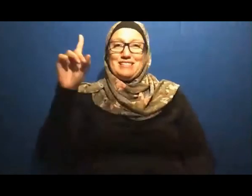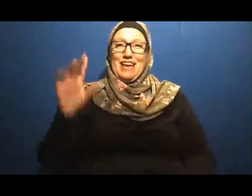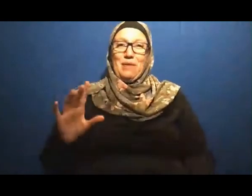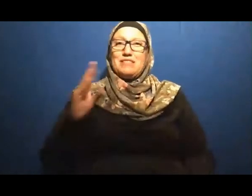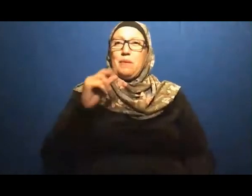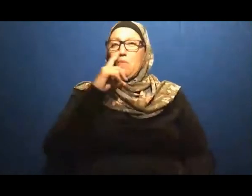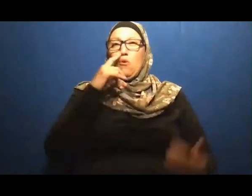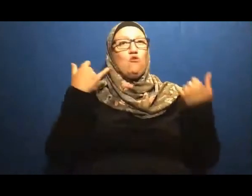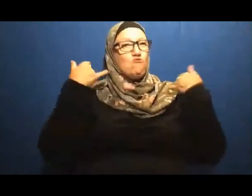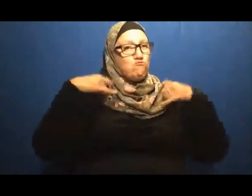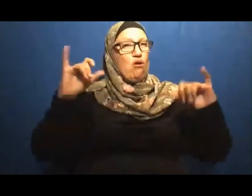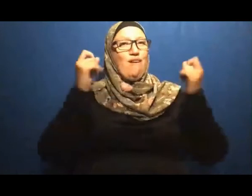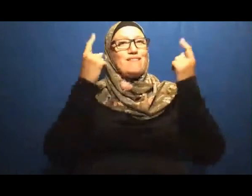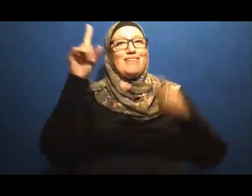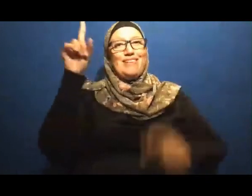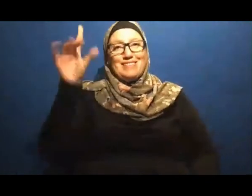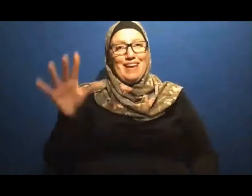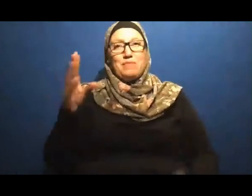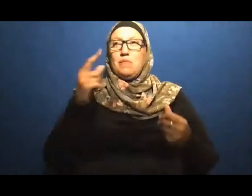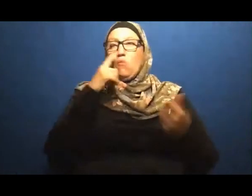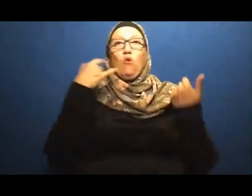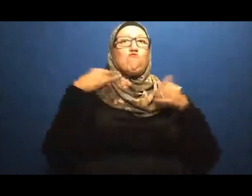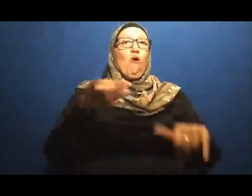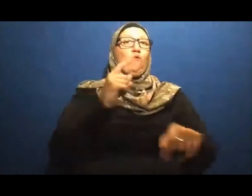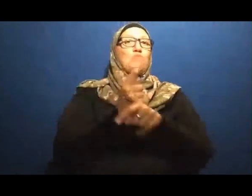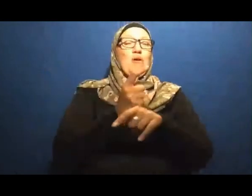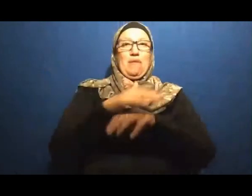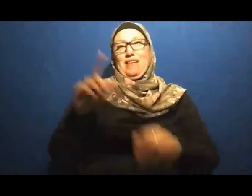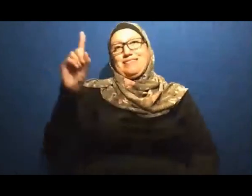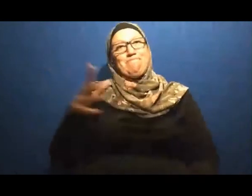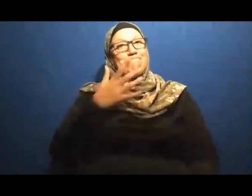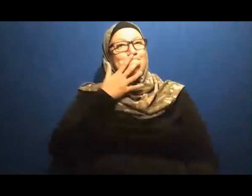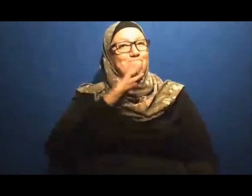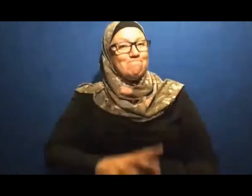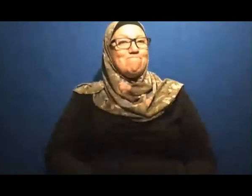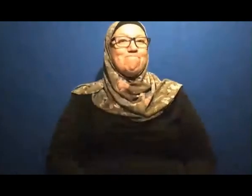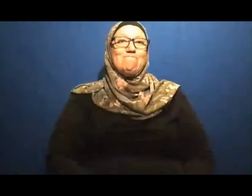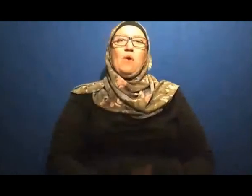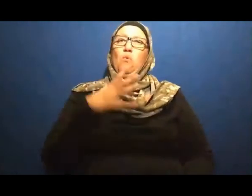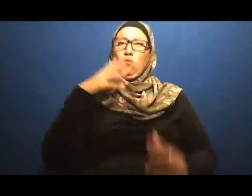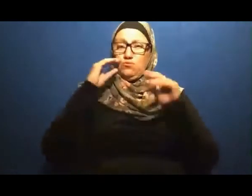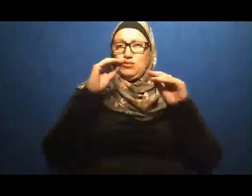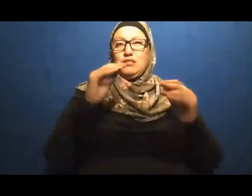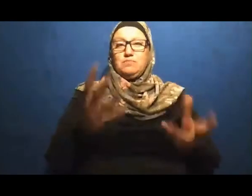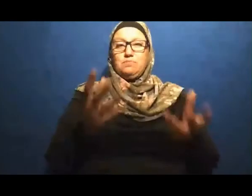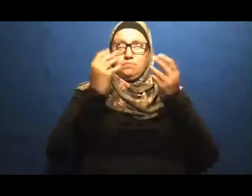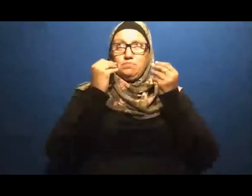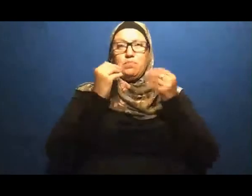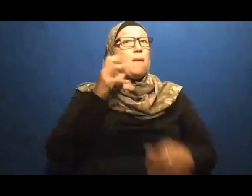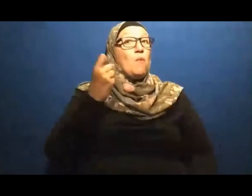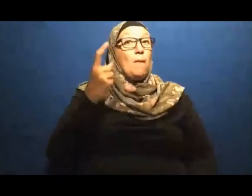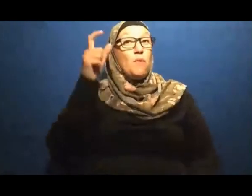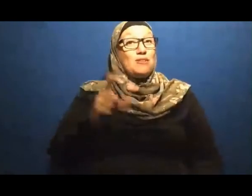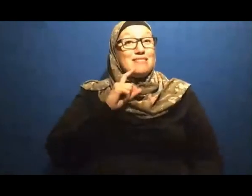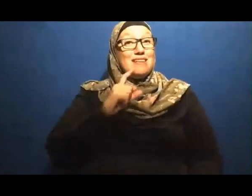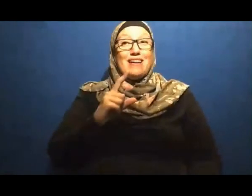Remember The person Who was arguing Earlier He said That life and death Is in the hand of God Alright On the one hand We